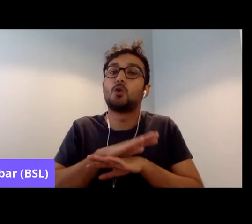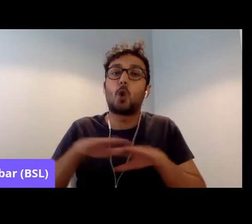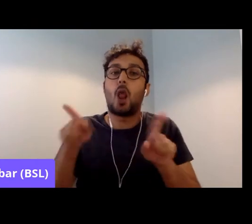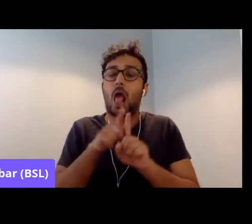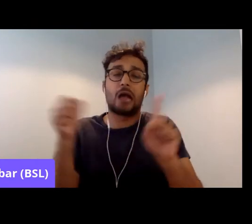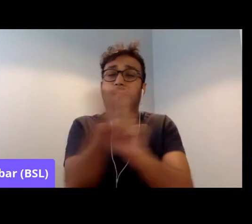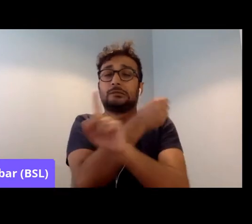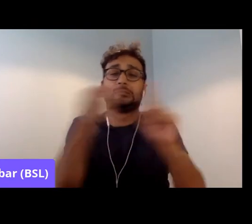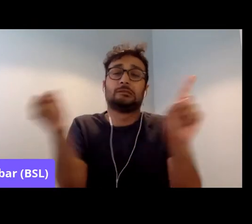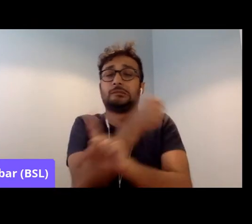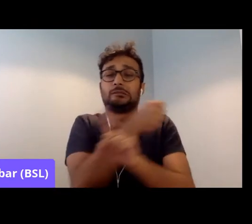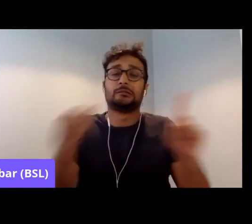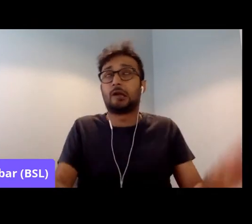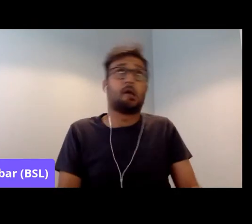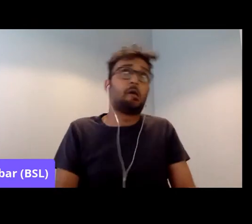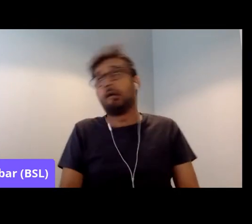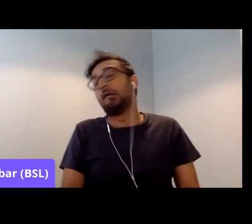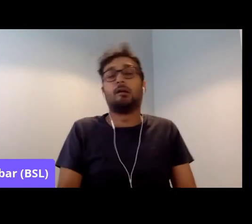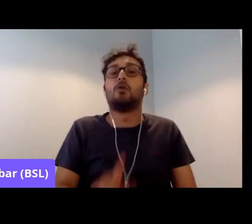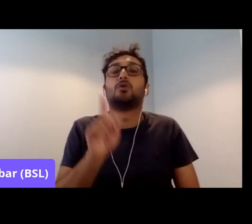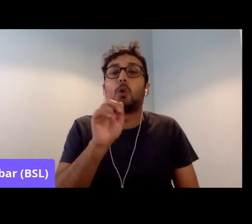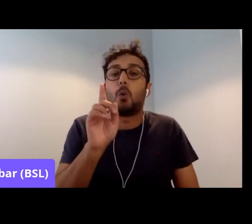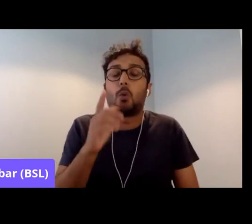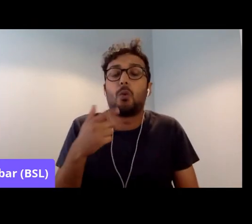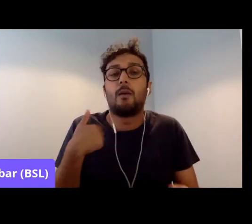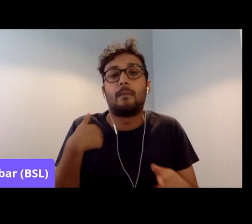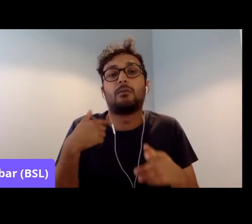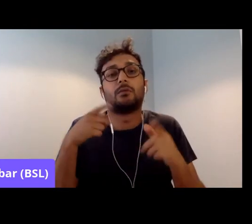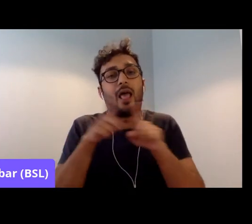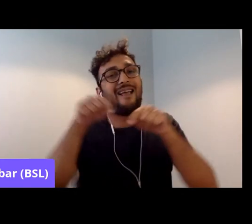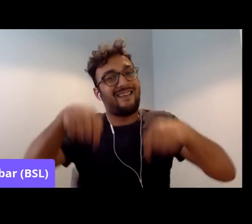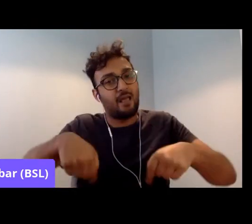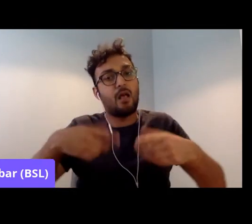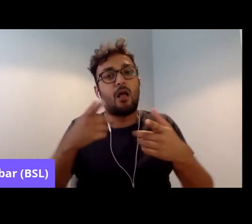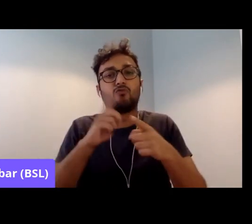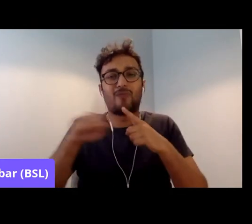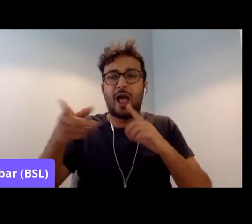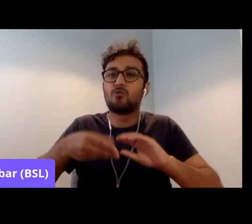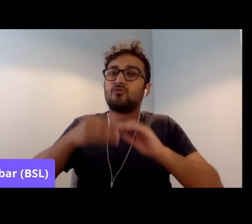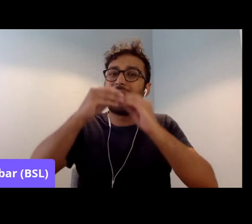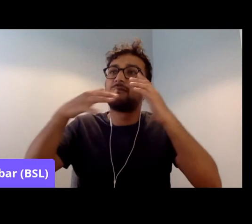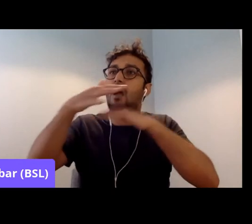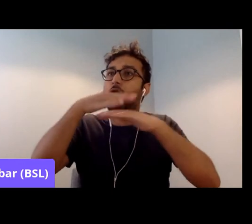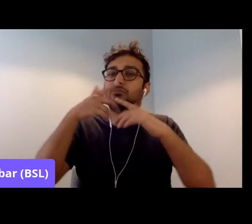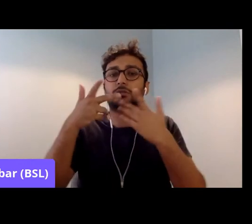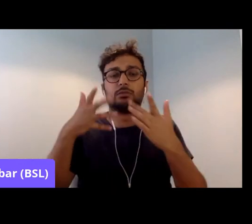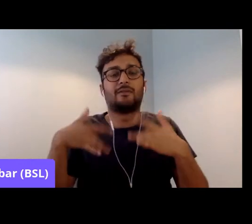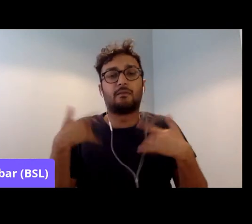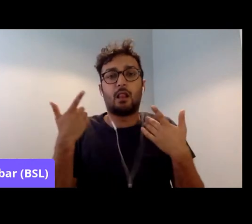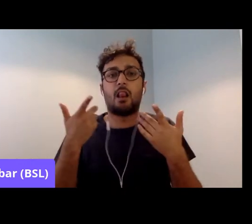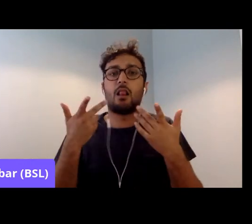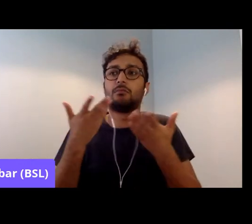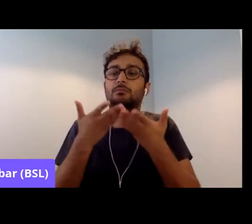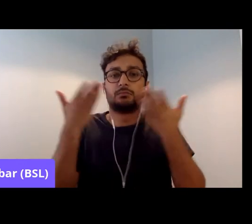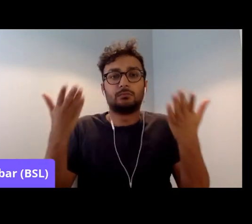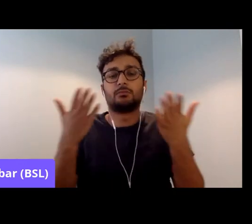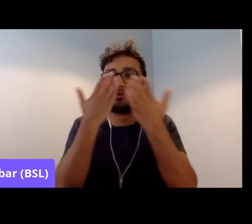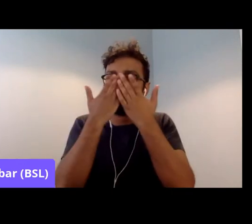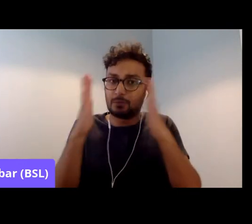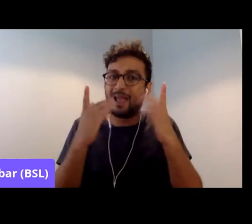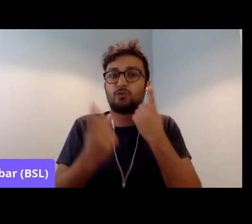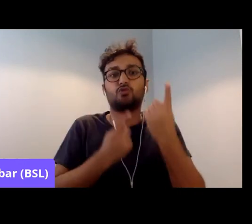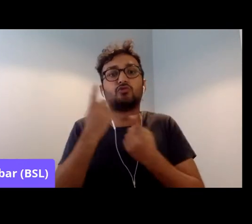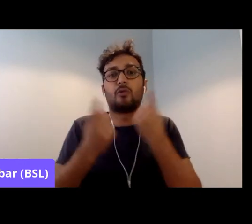in a atmosphere, which you're trying to recreate here, of mutual respect where people feel that they can talk honestly without sort of being